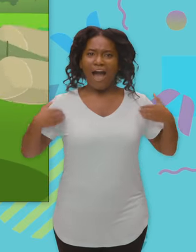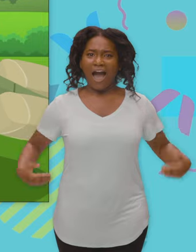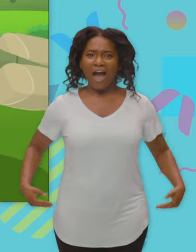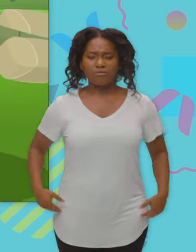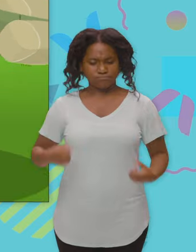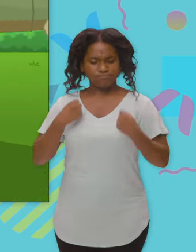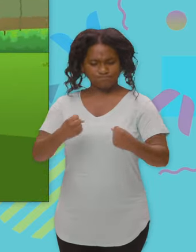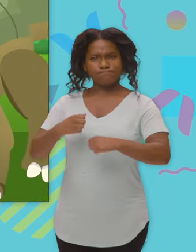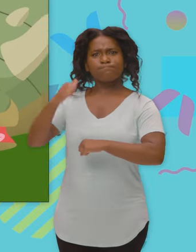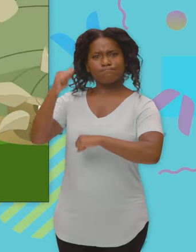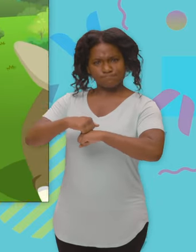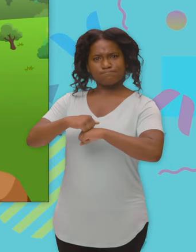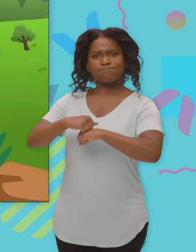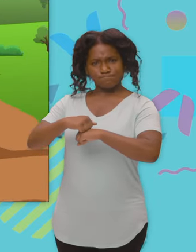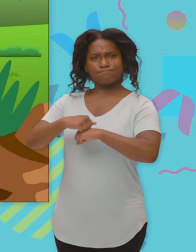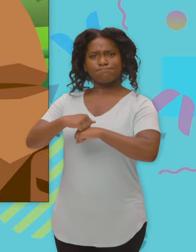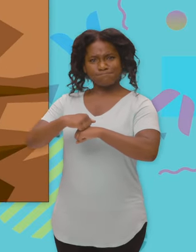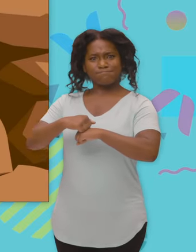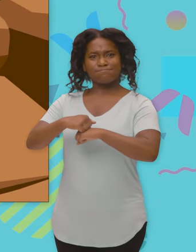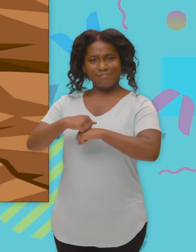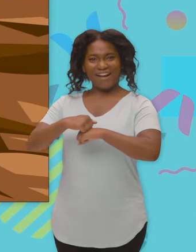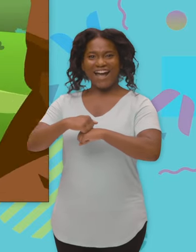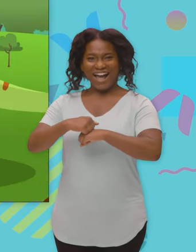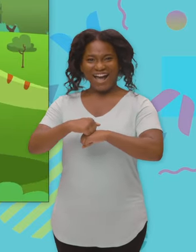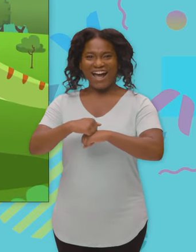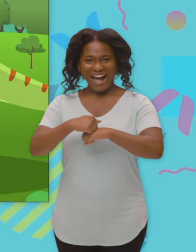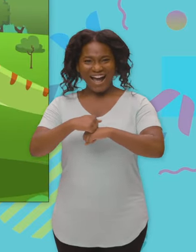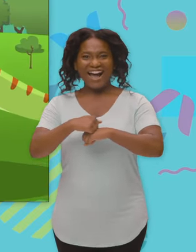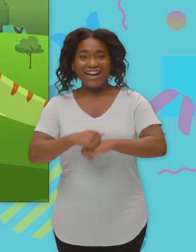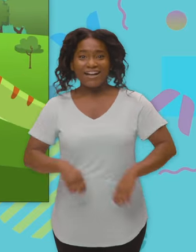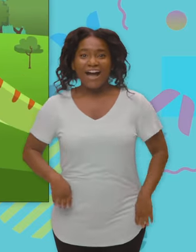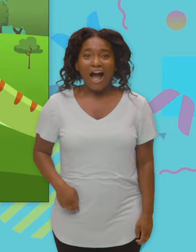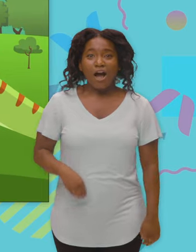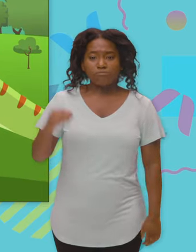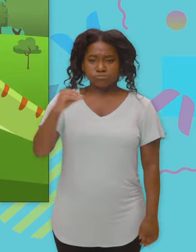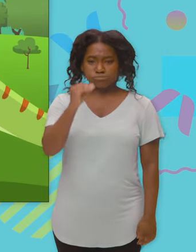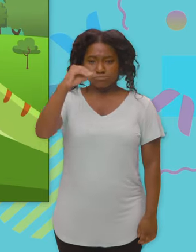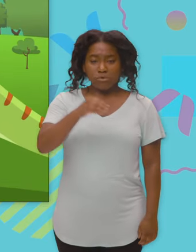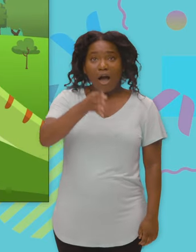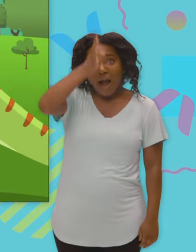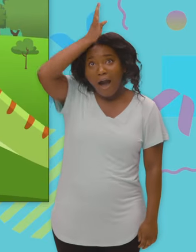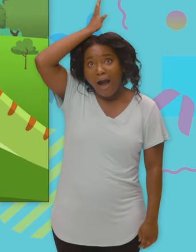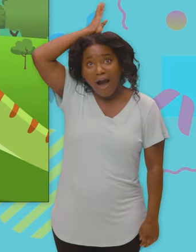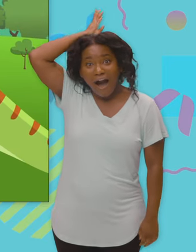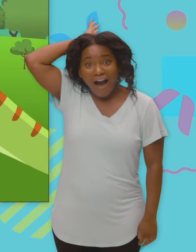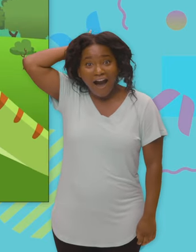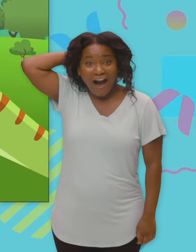like a tank. And the Spinosaurus had a spine like a sail, and they looked quite